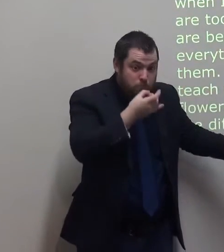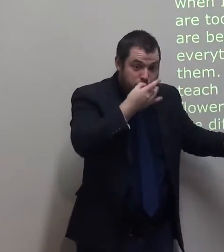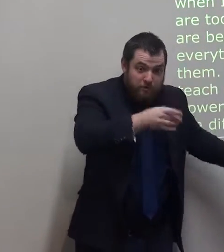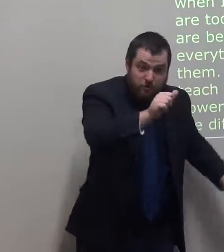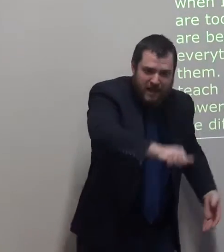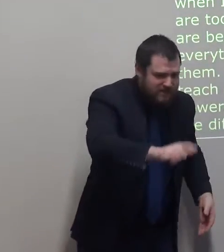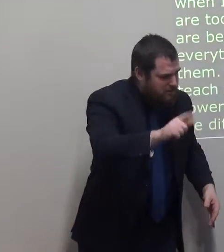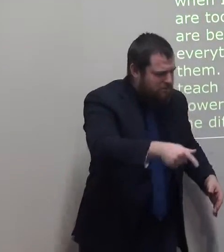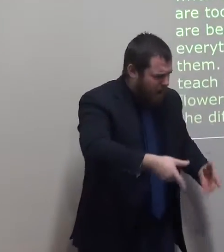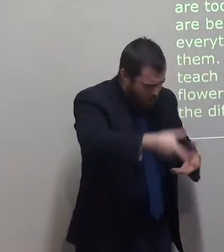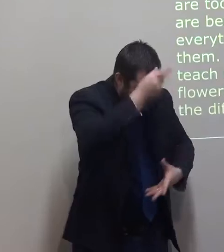everything just by looking at them.